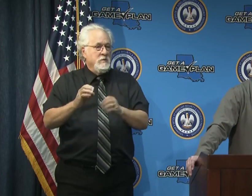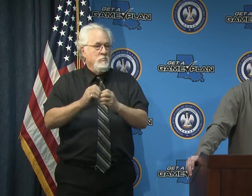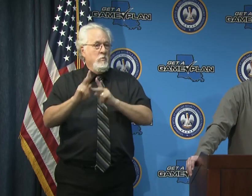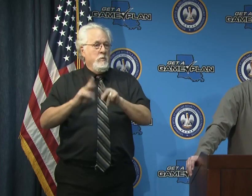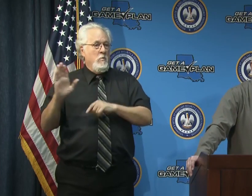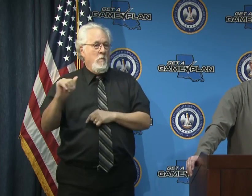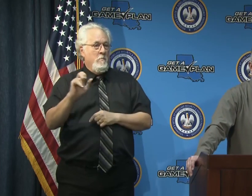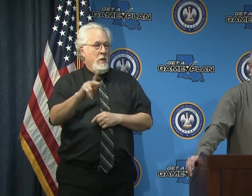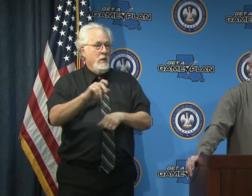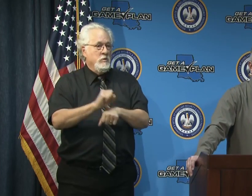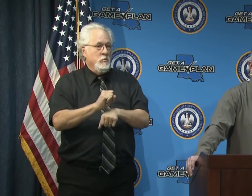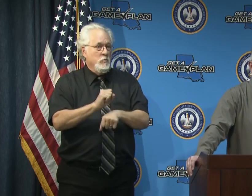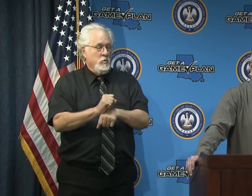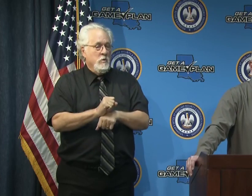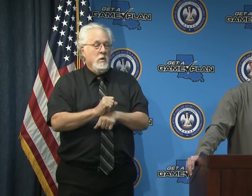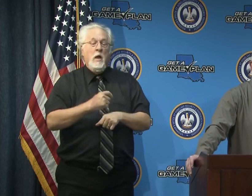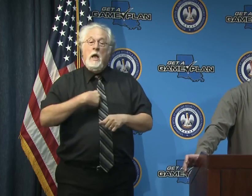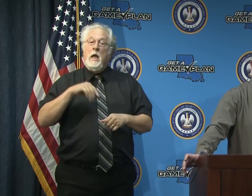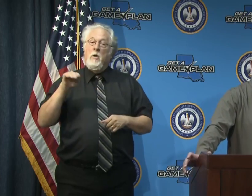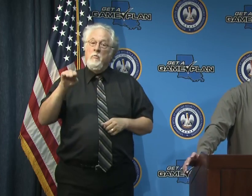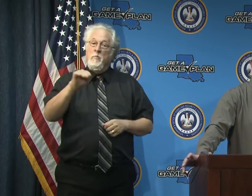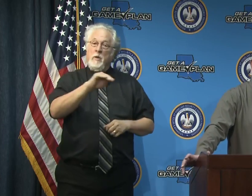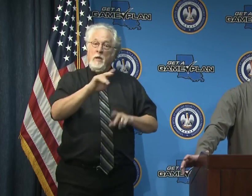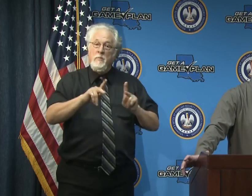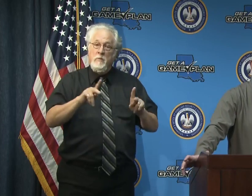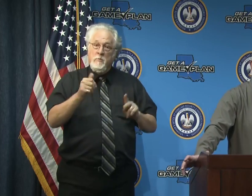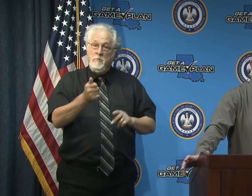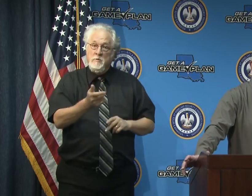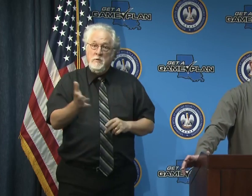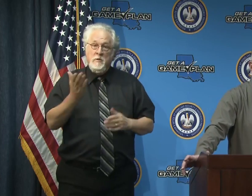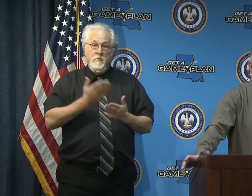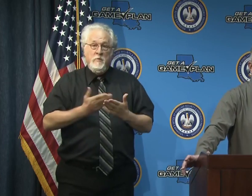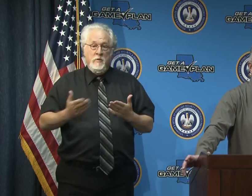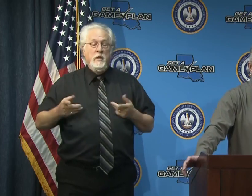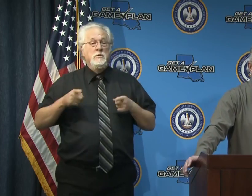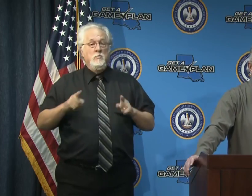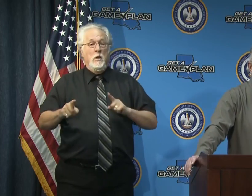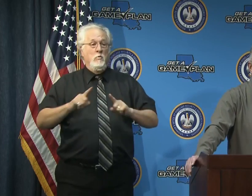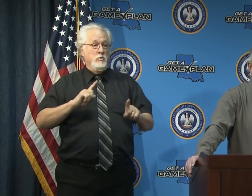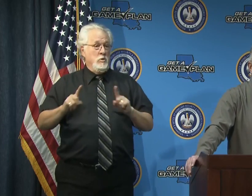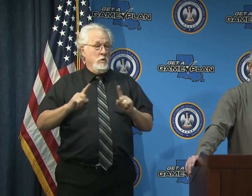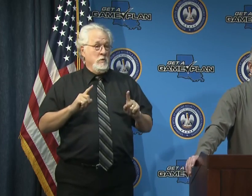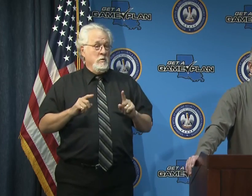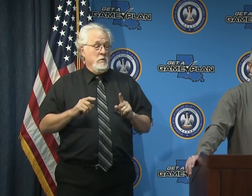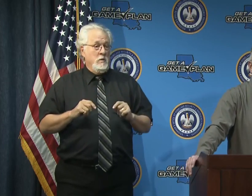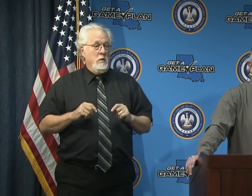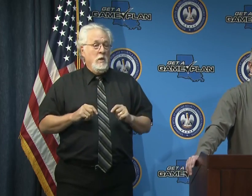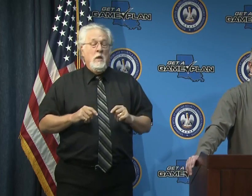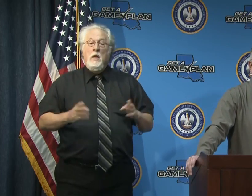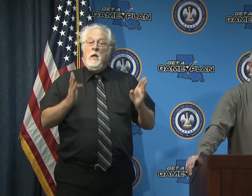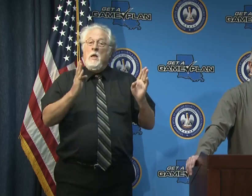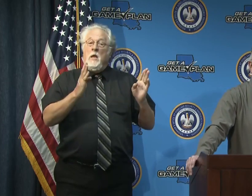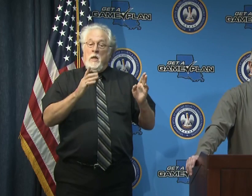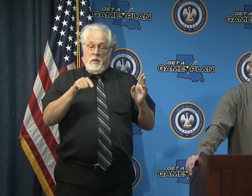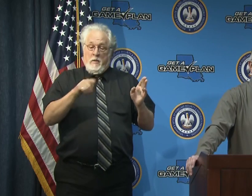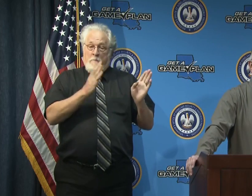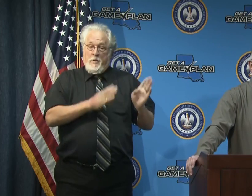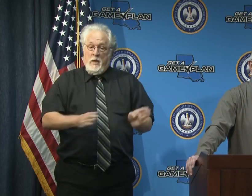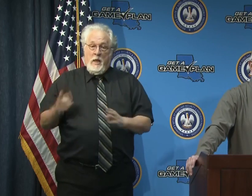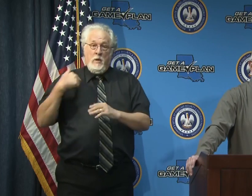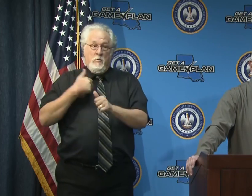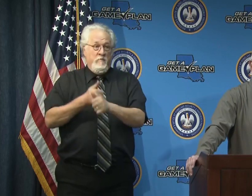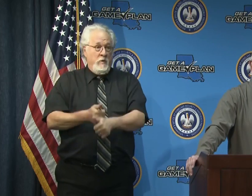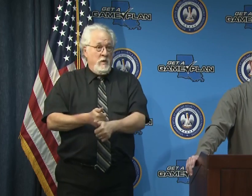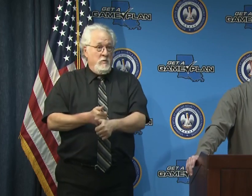work uh and i would remind folks of a couple of things um while we're talking about it the plan that we are